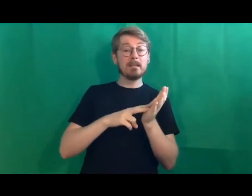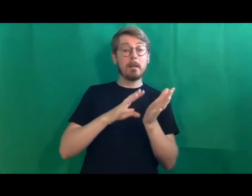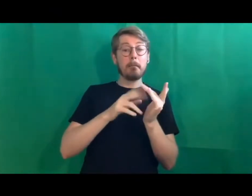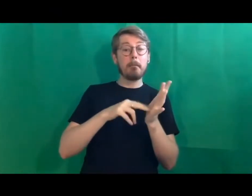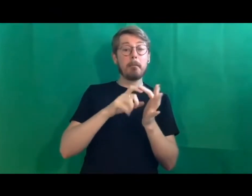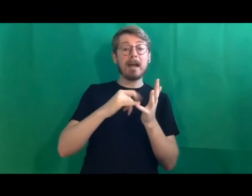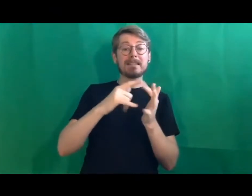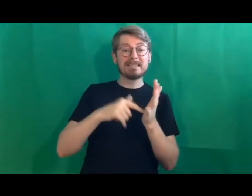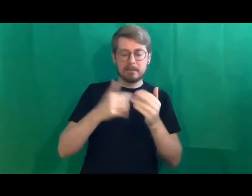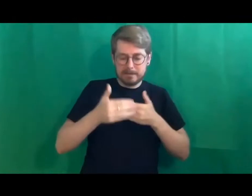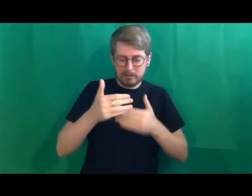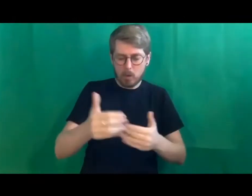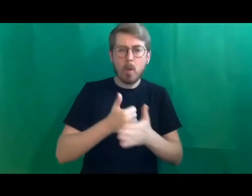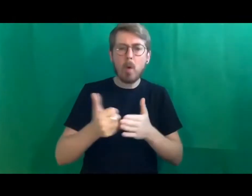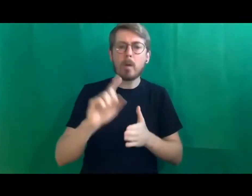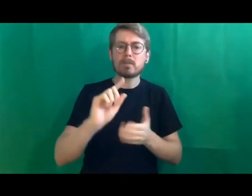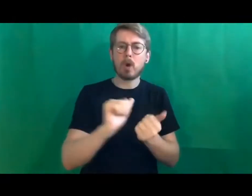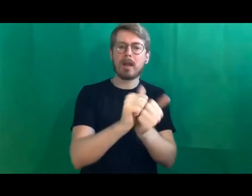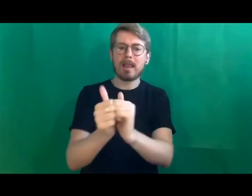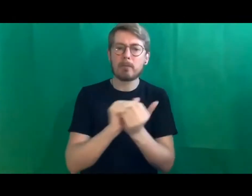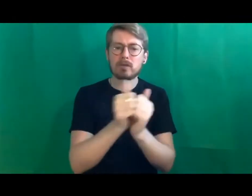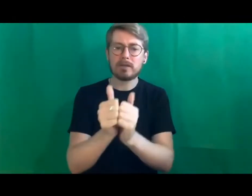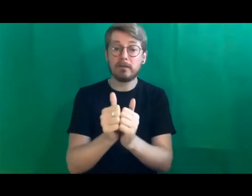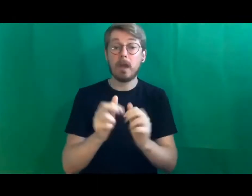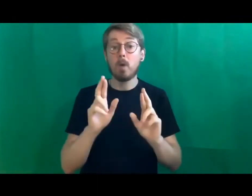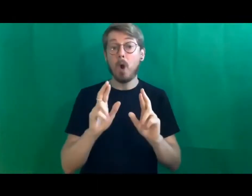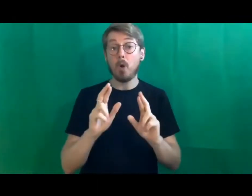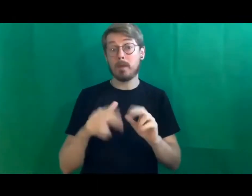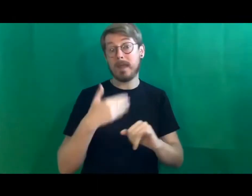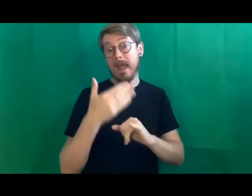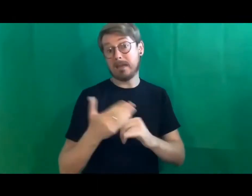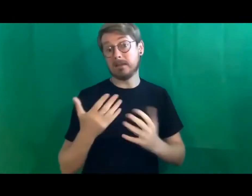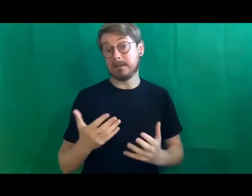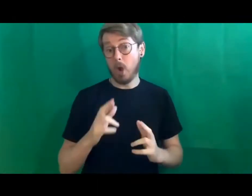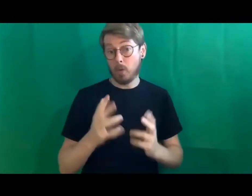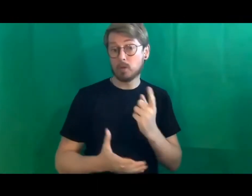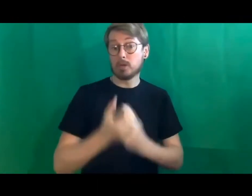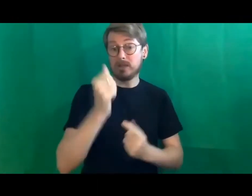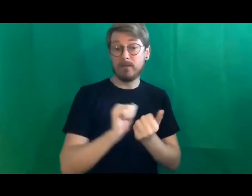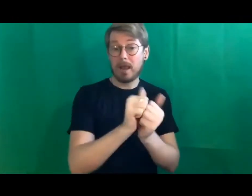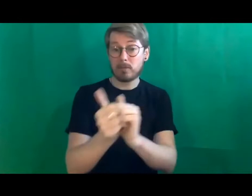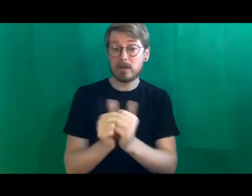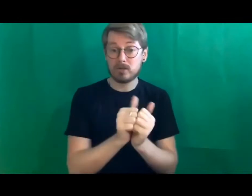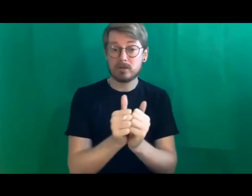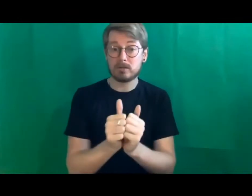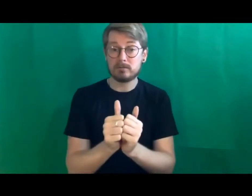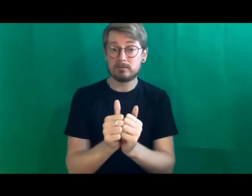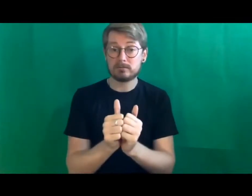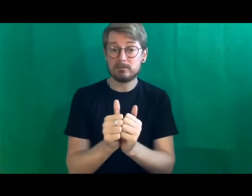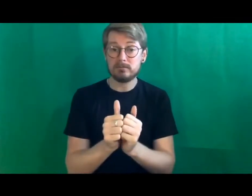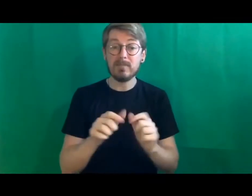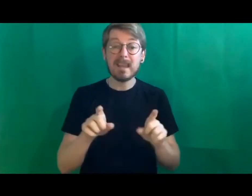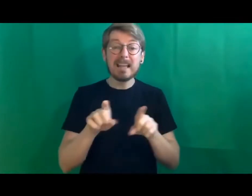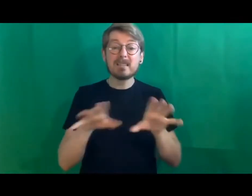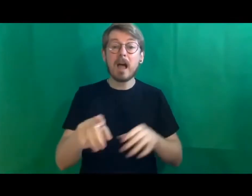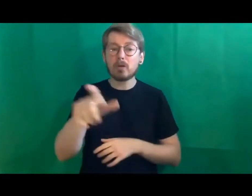constructive behaviour and that's what we hope to achieve at the end of this session. In a way it's almost like you know turning 20 safes all at